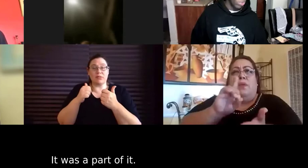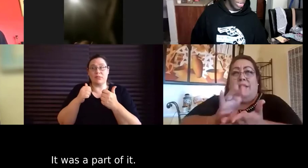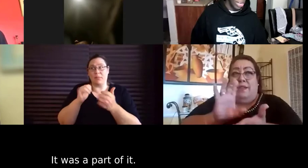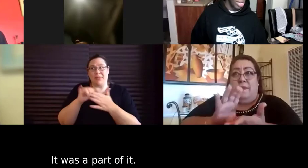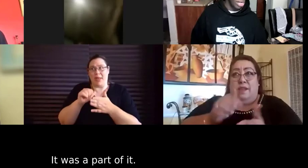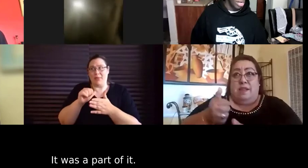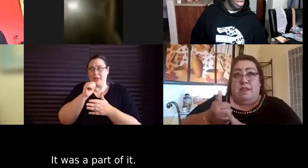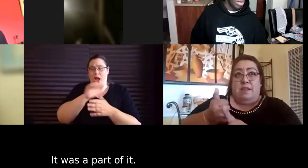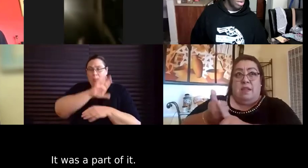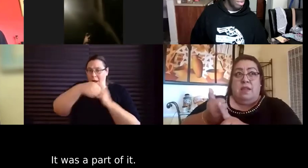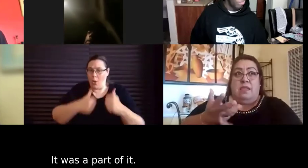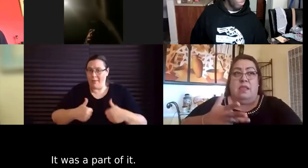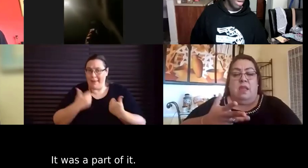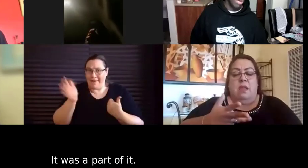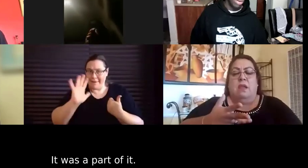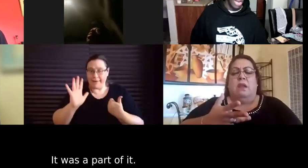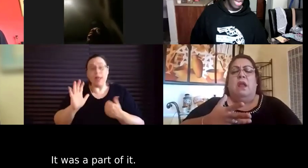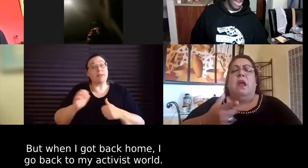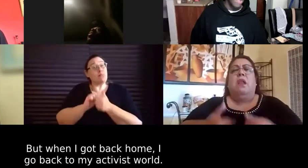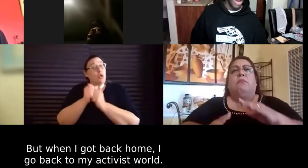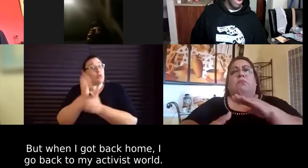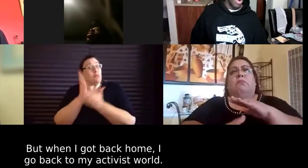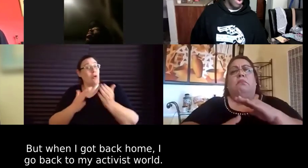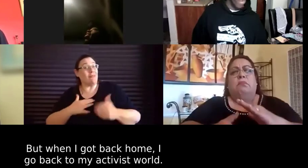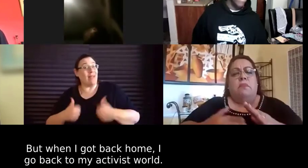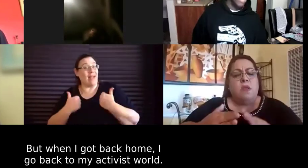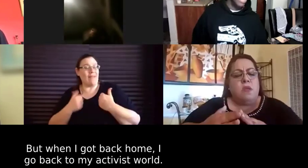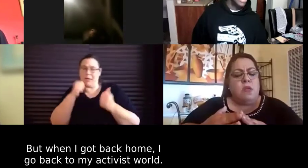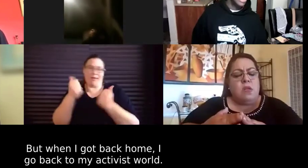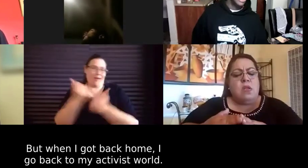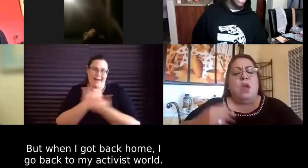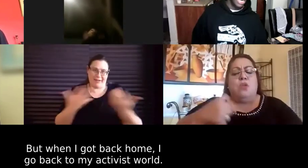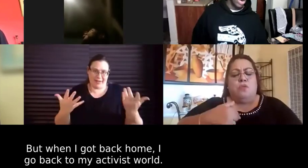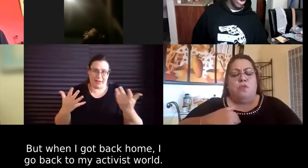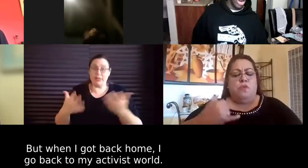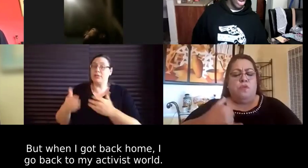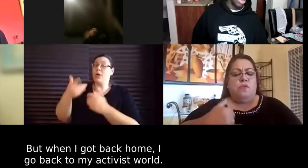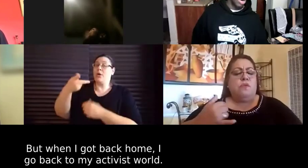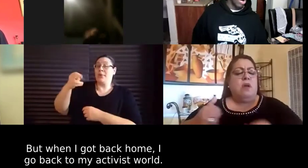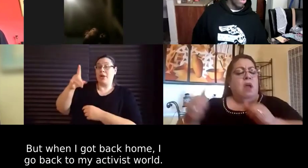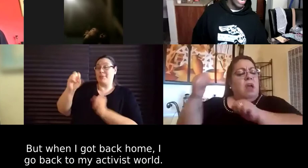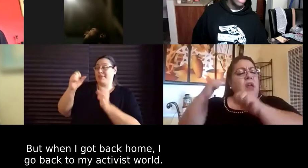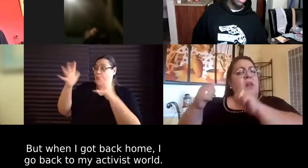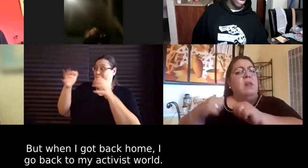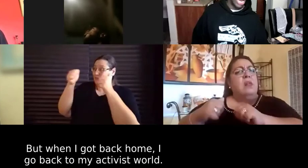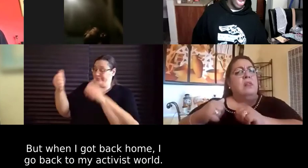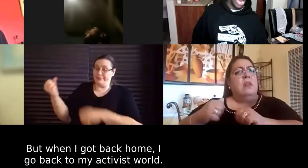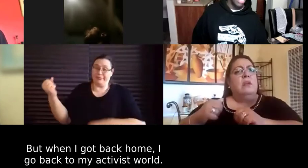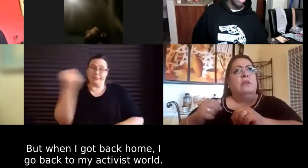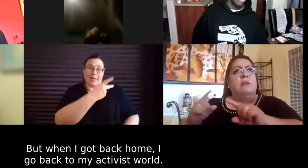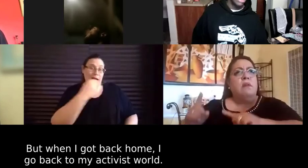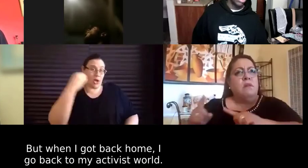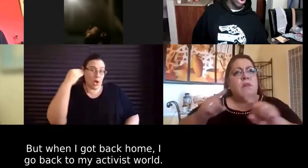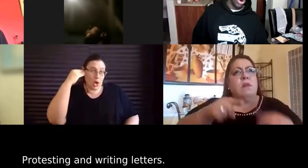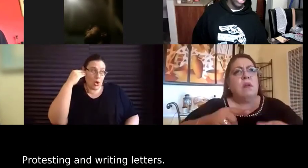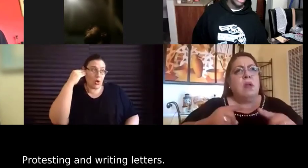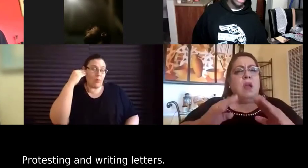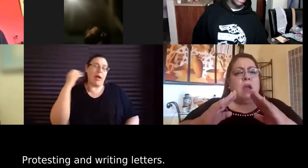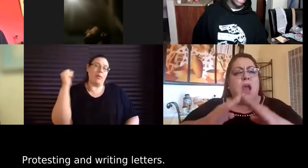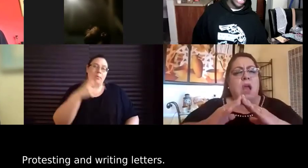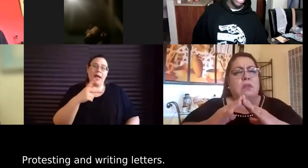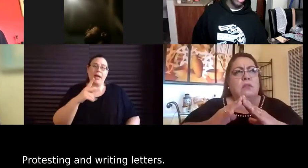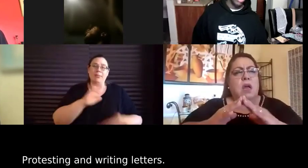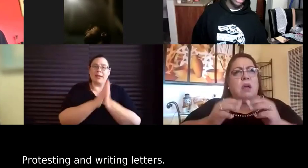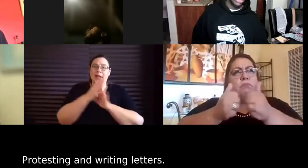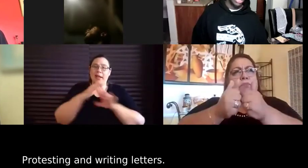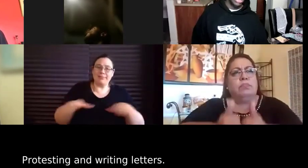part of it. But when I got back home, I was like, okay, I want to go back to my activist world, you know,